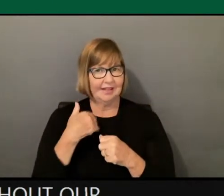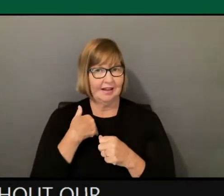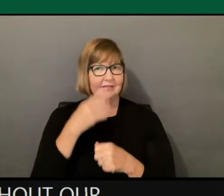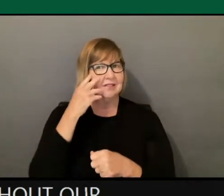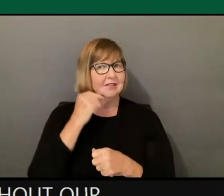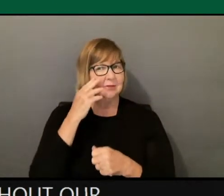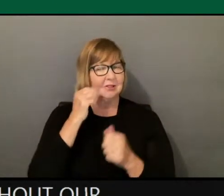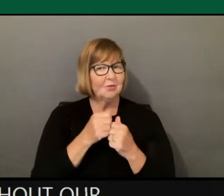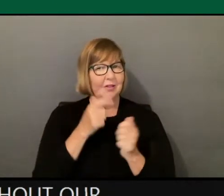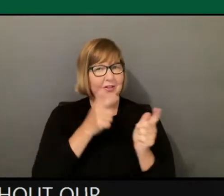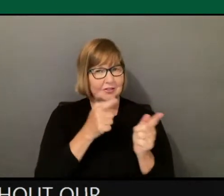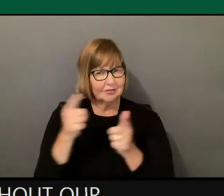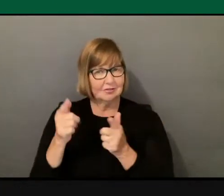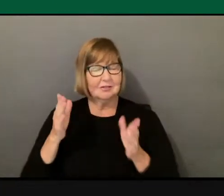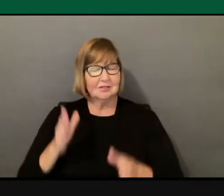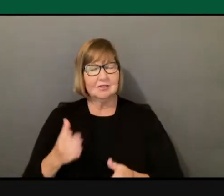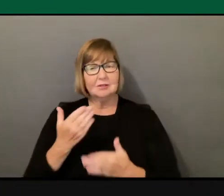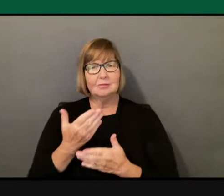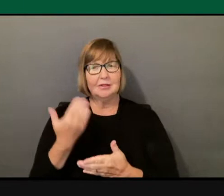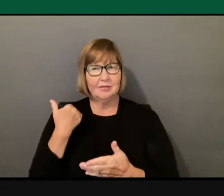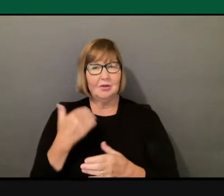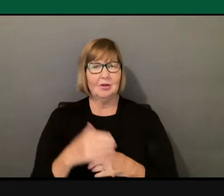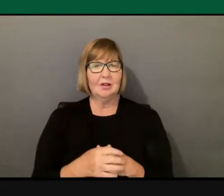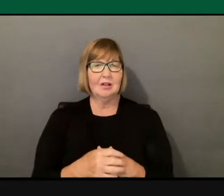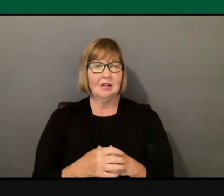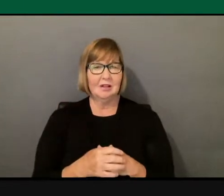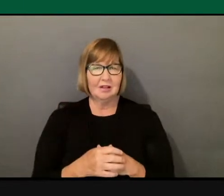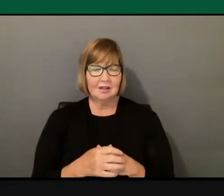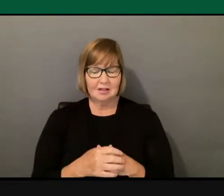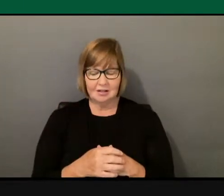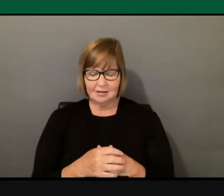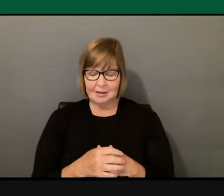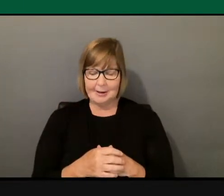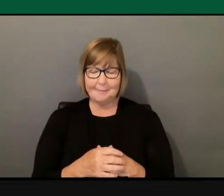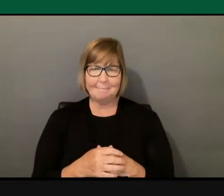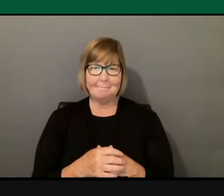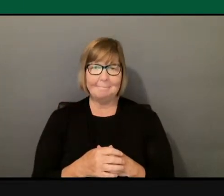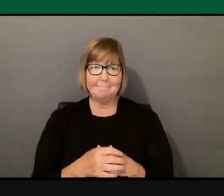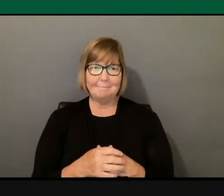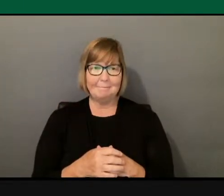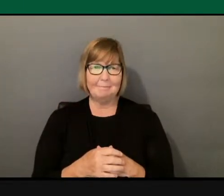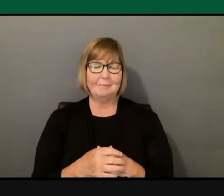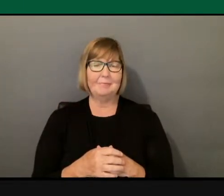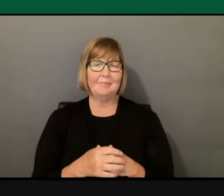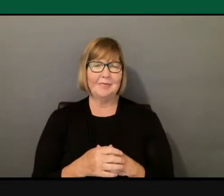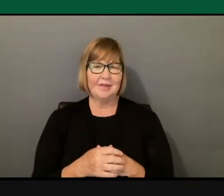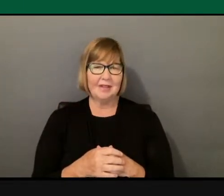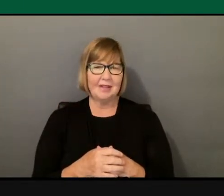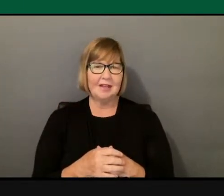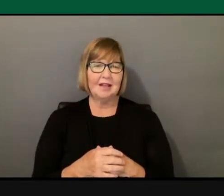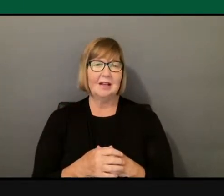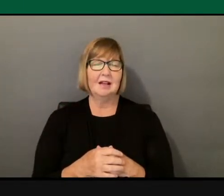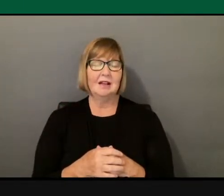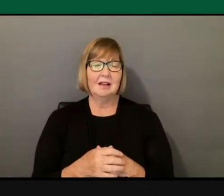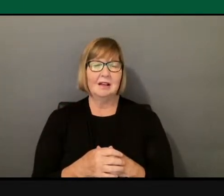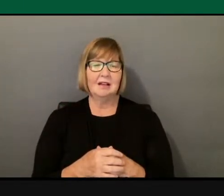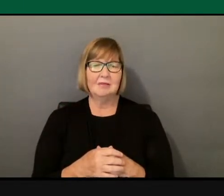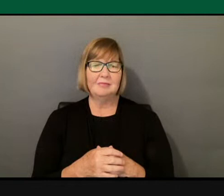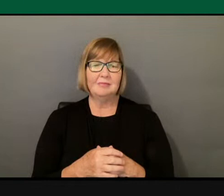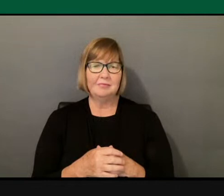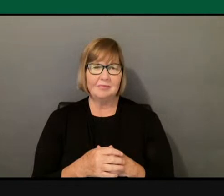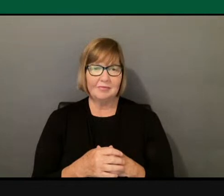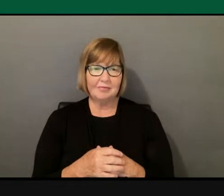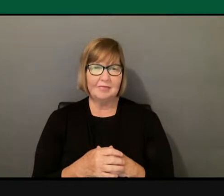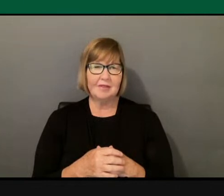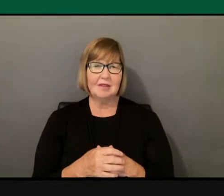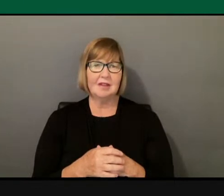We have had our building on a, on a Kristallnacht, years ago, we had our building